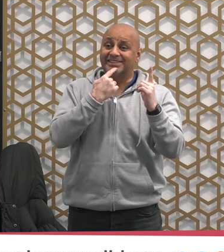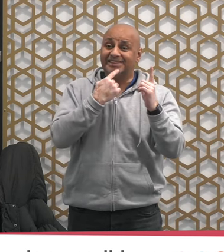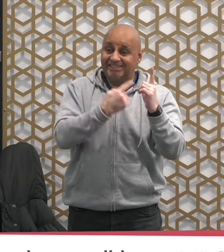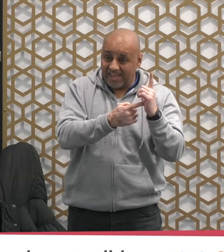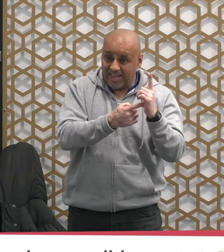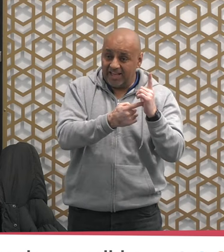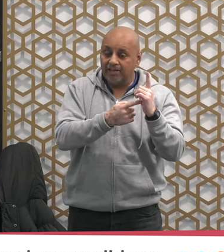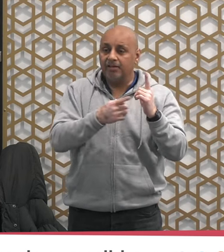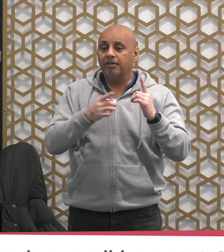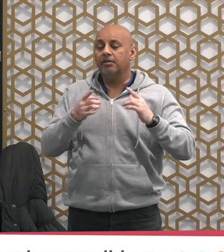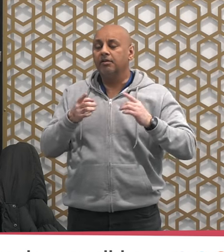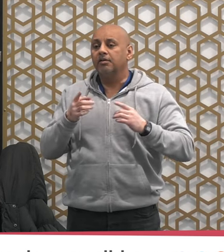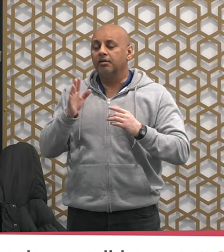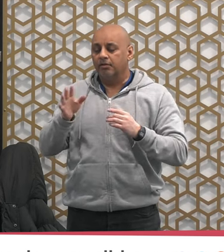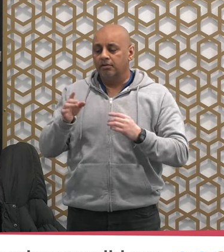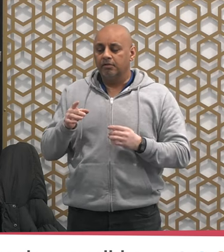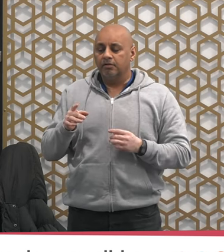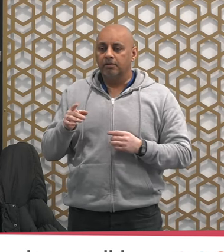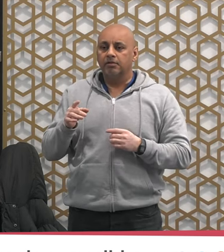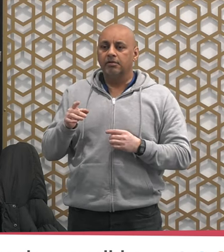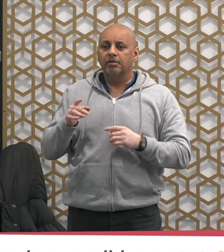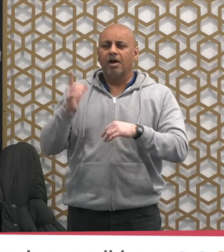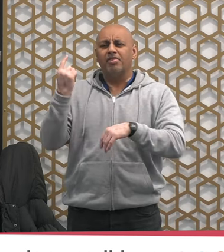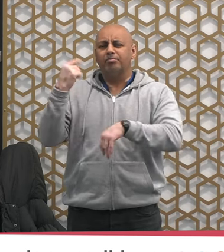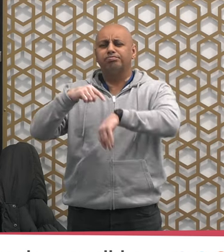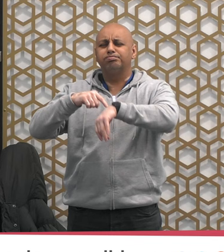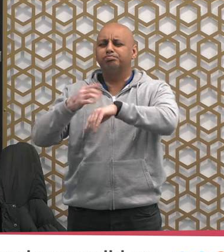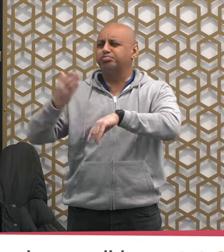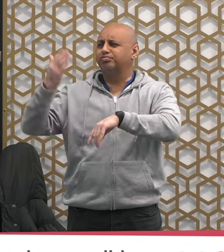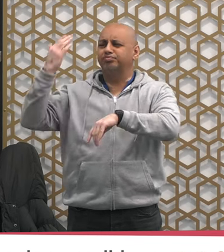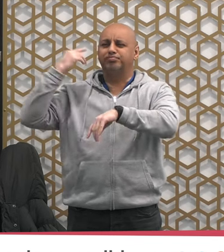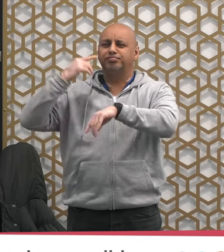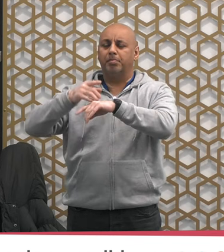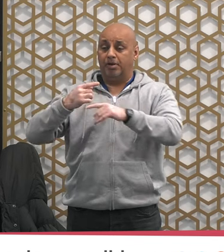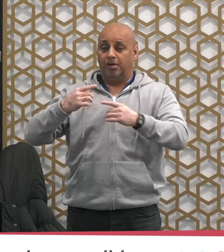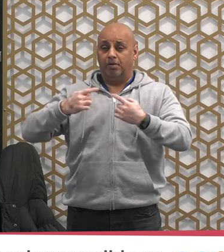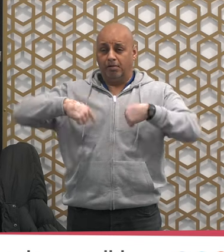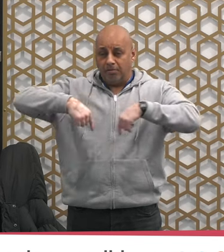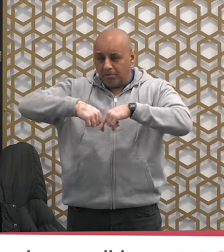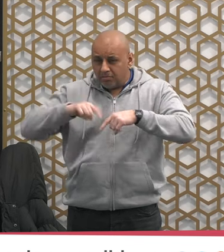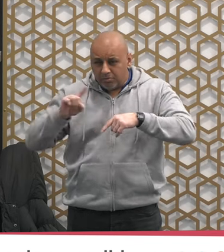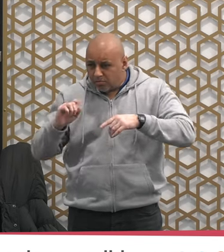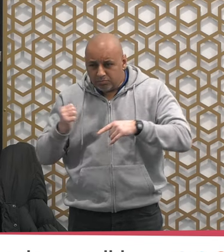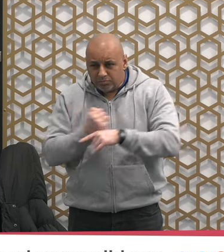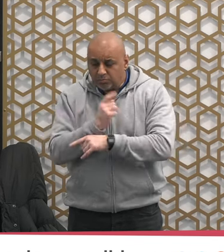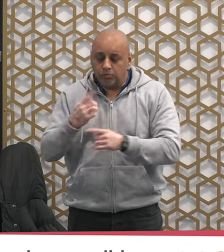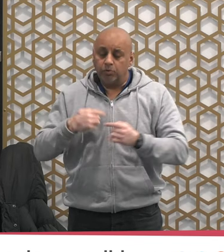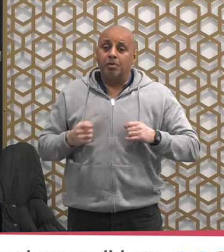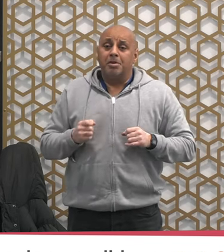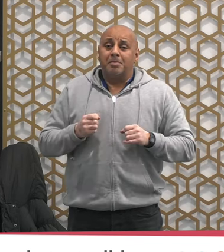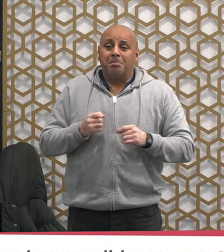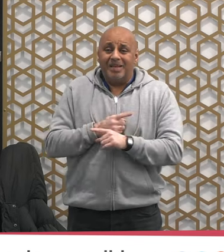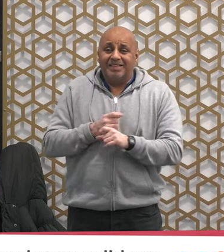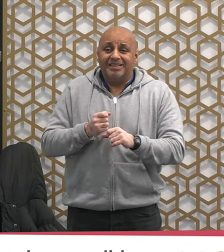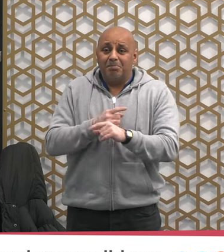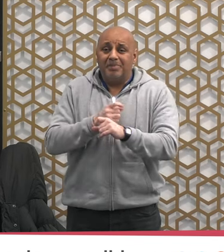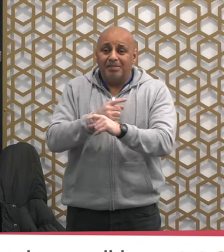we would end up delaying the missed fast of the previous Ramadan until this month the month of Shaban